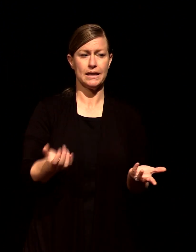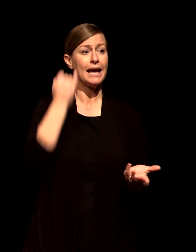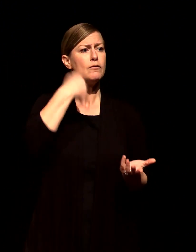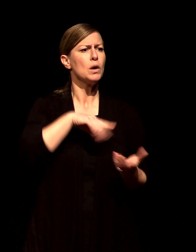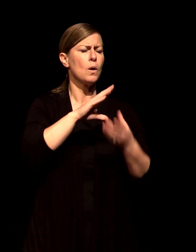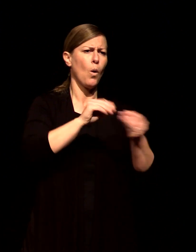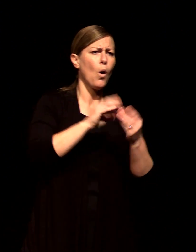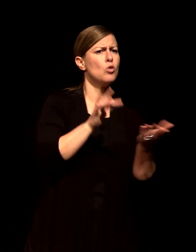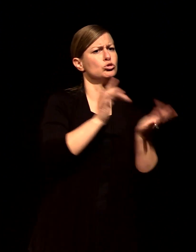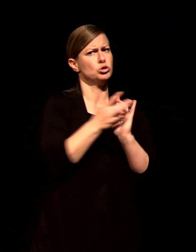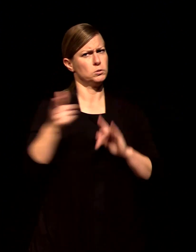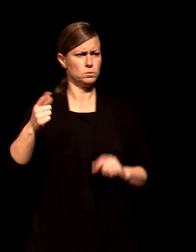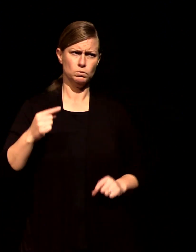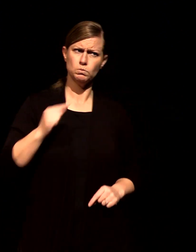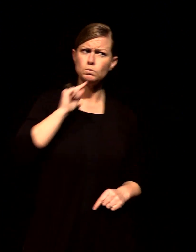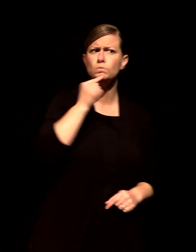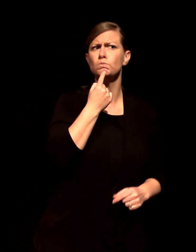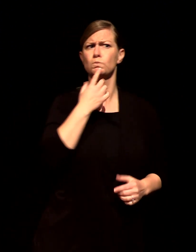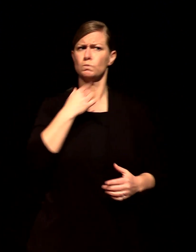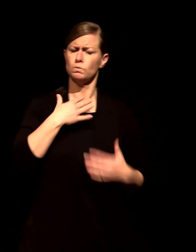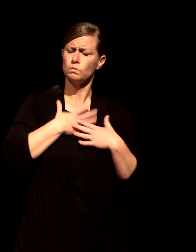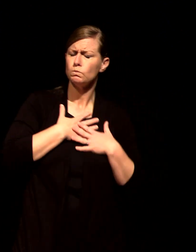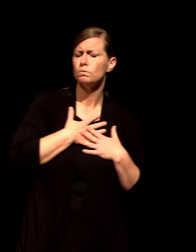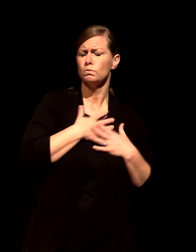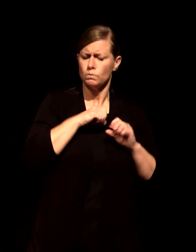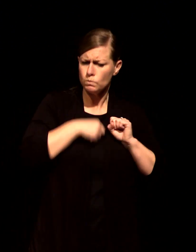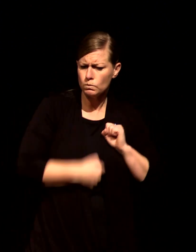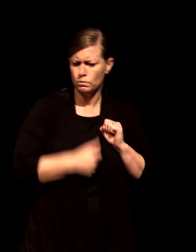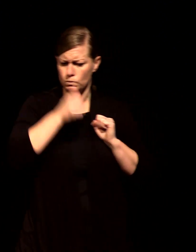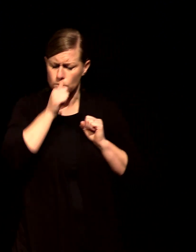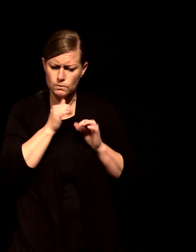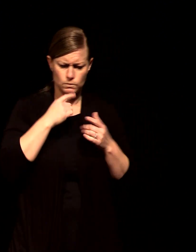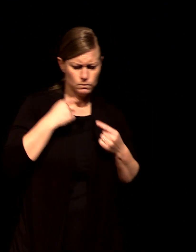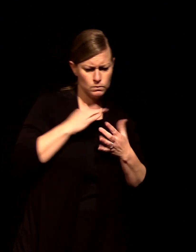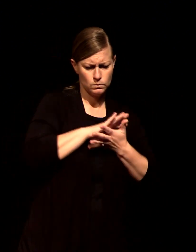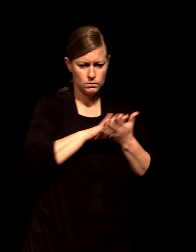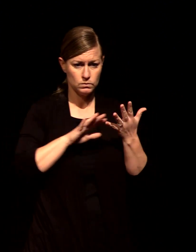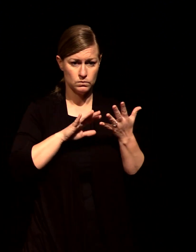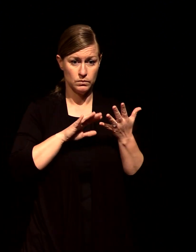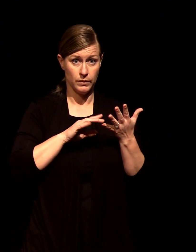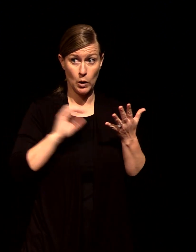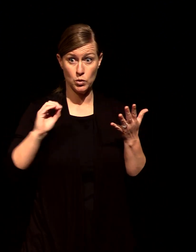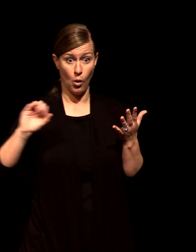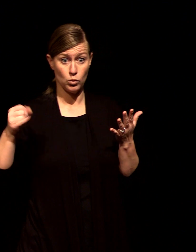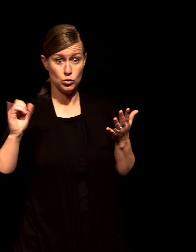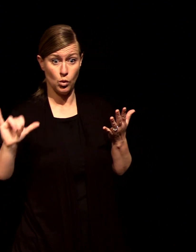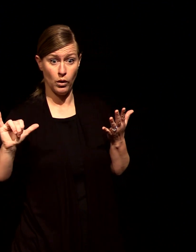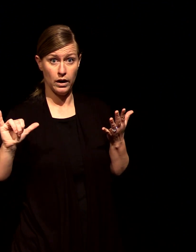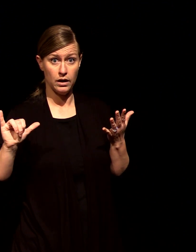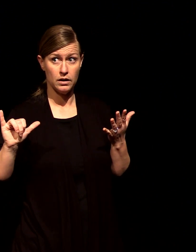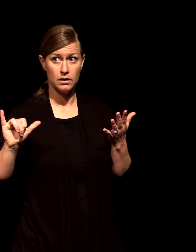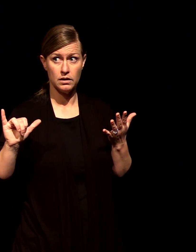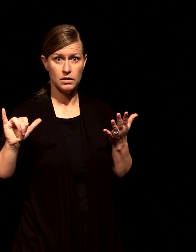as revealed in scripture it's important that we see him this way because it changes his approachability doesn't it